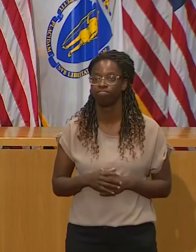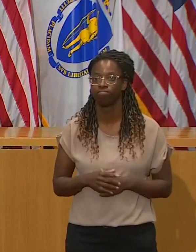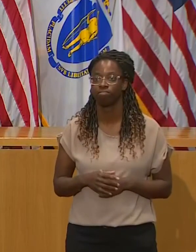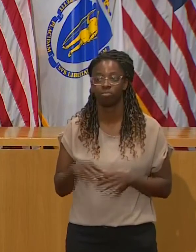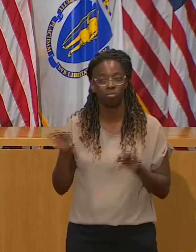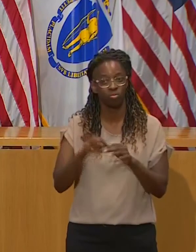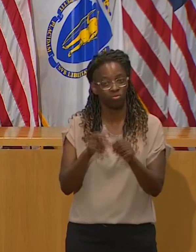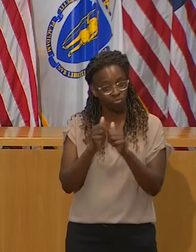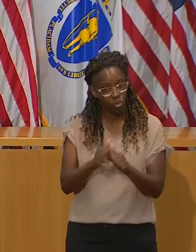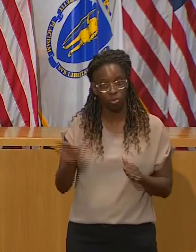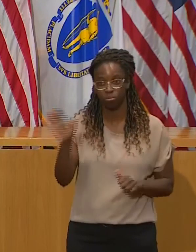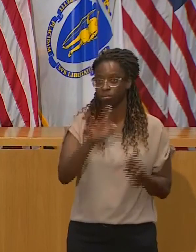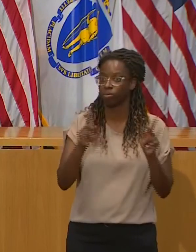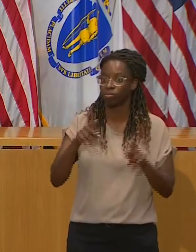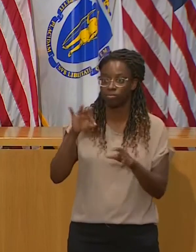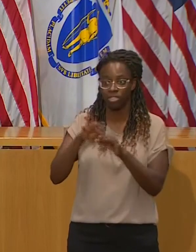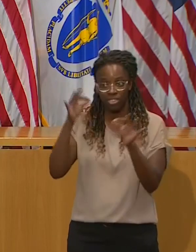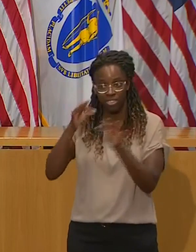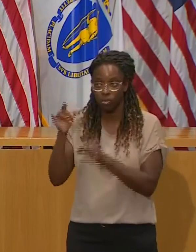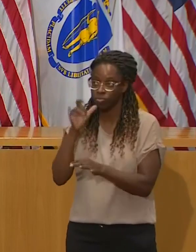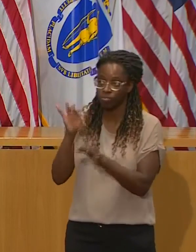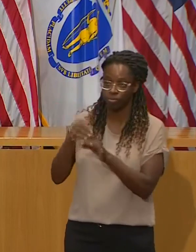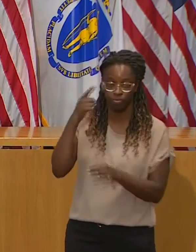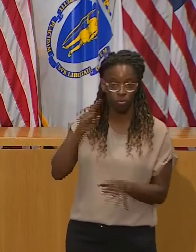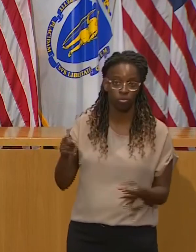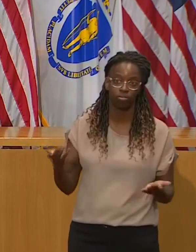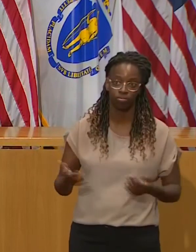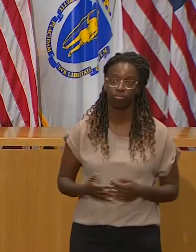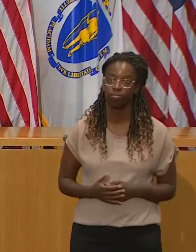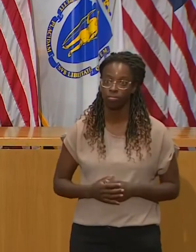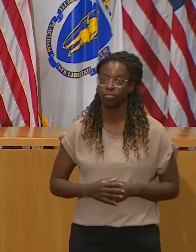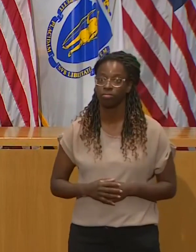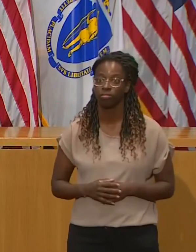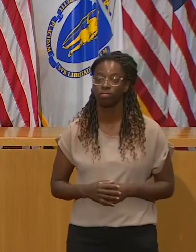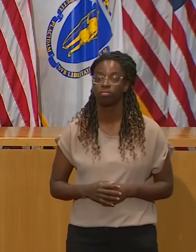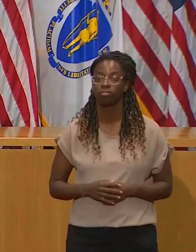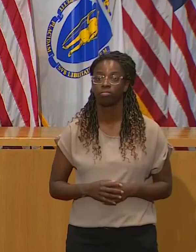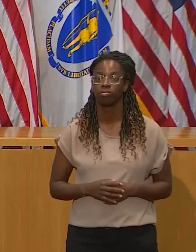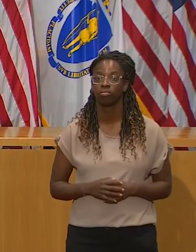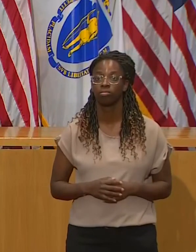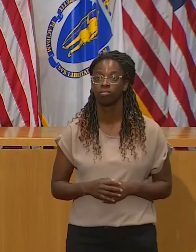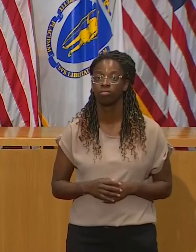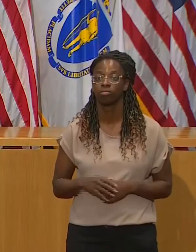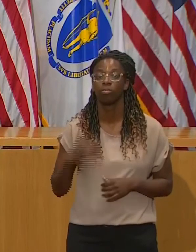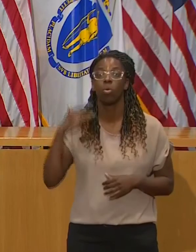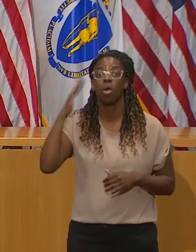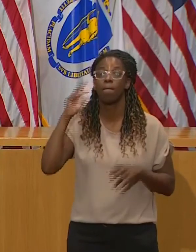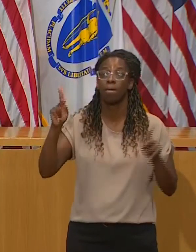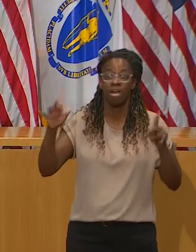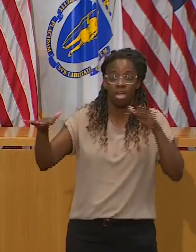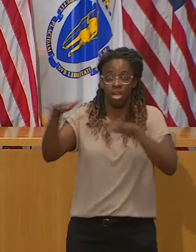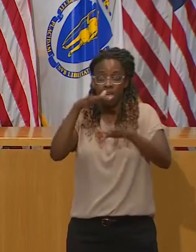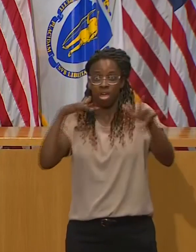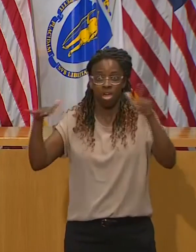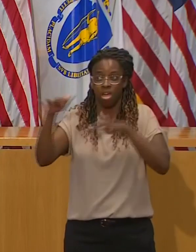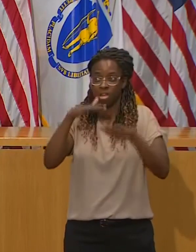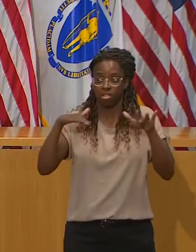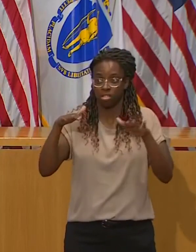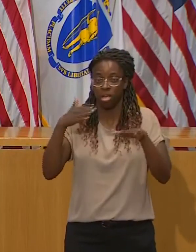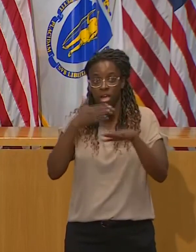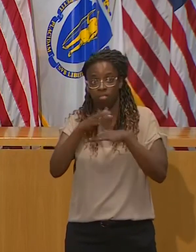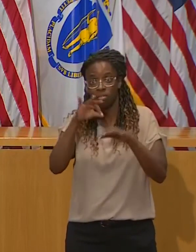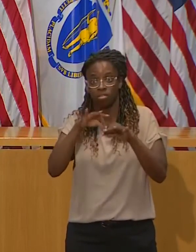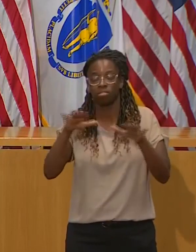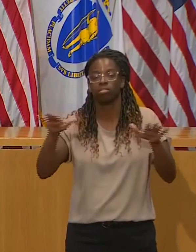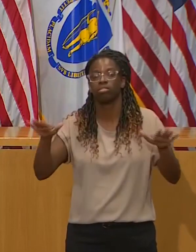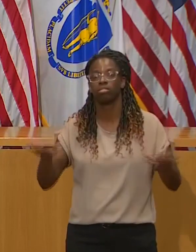But I do hope that, you know, once the dust settles, the dust will settle. We're still going to have to deal with COVID. We're still going to have to deal with